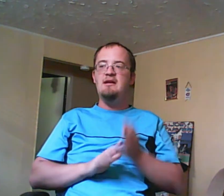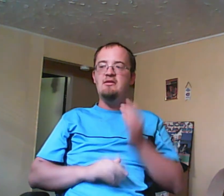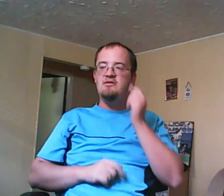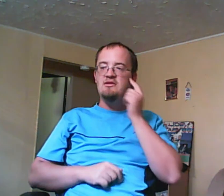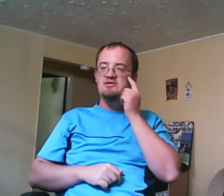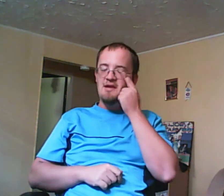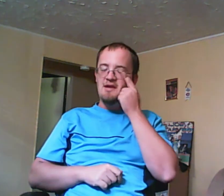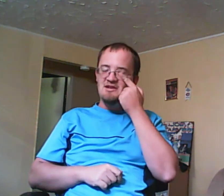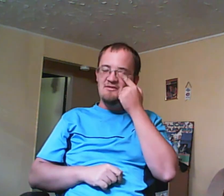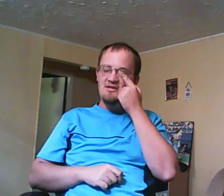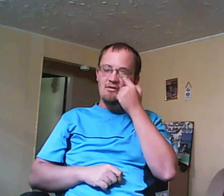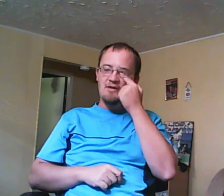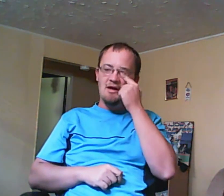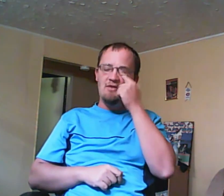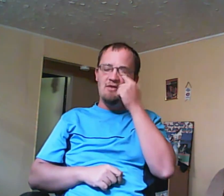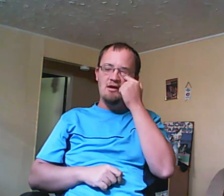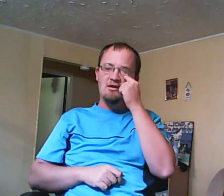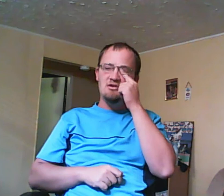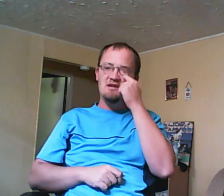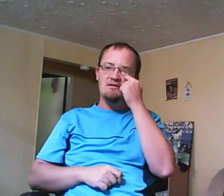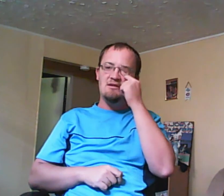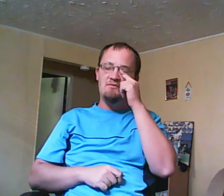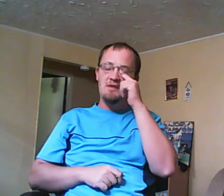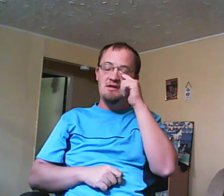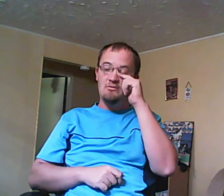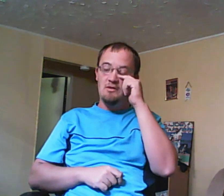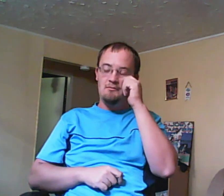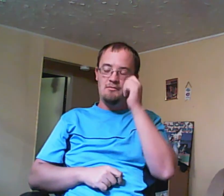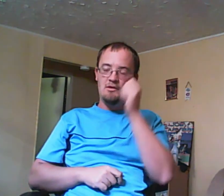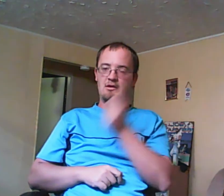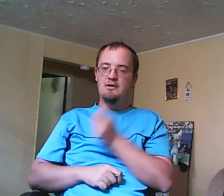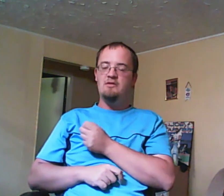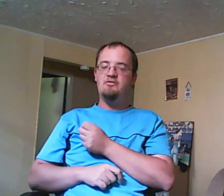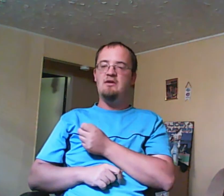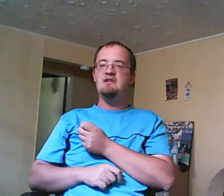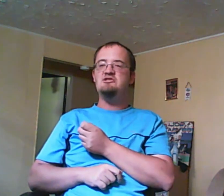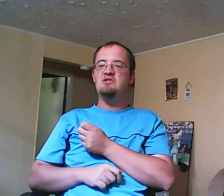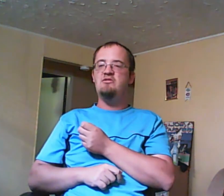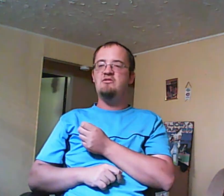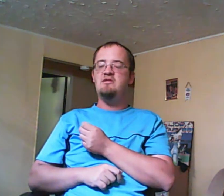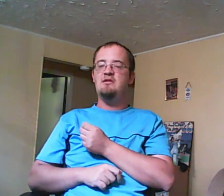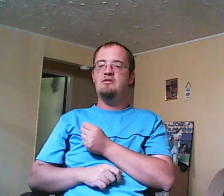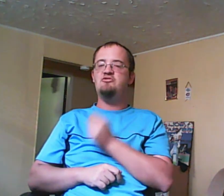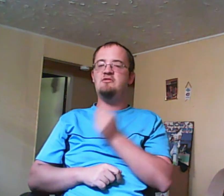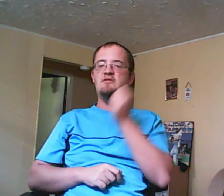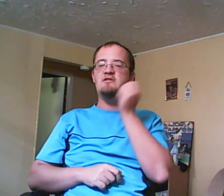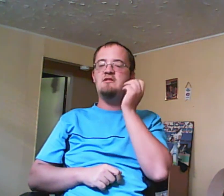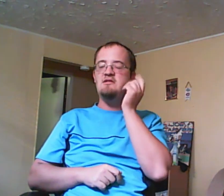and she even says, I don't know if I want Archie if Betty doesn't want him. So, Veronica shows her true colors in a sense in a few